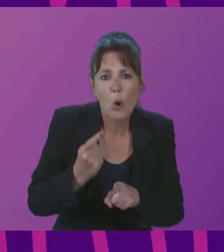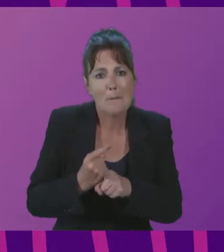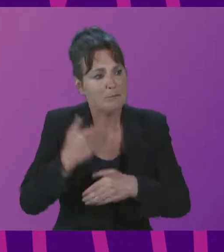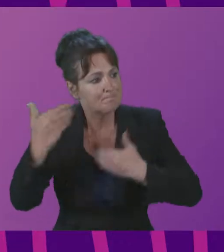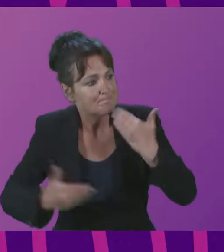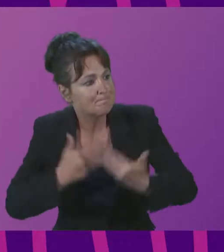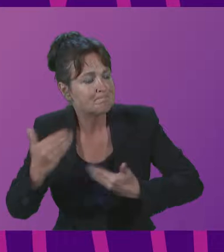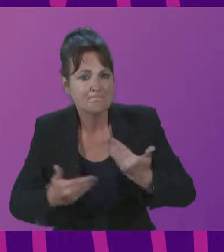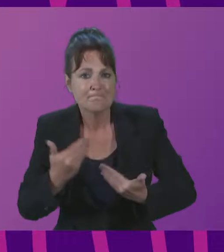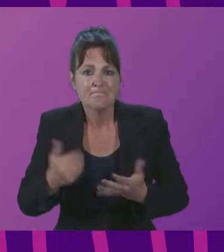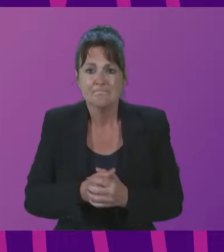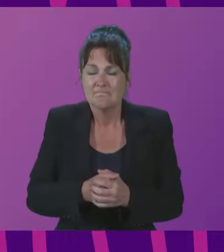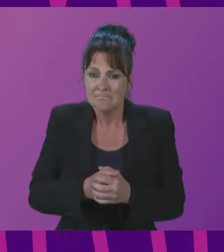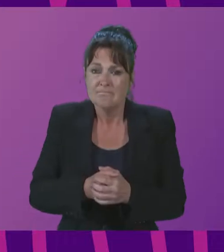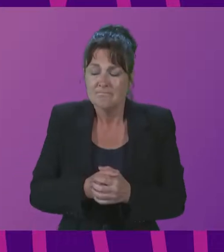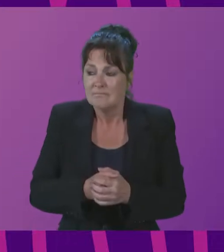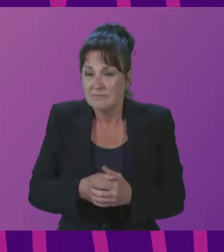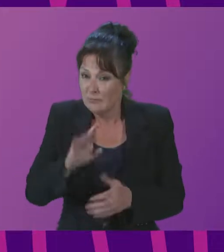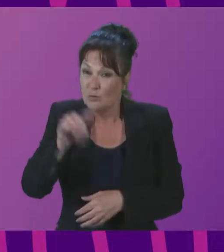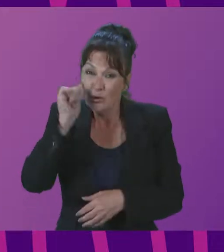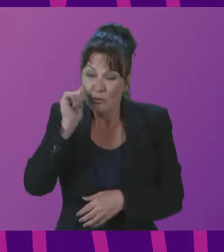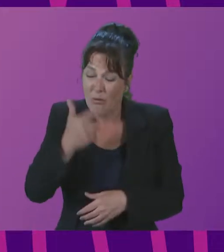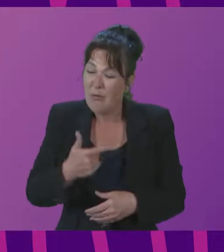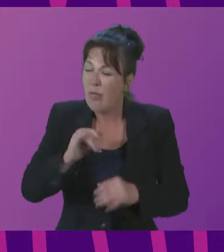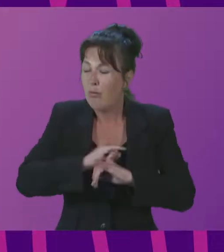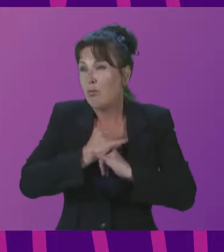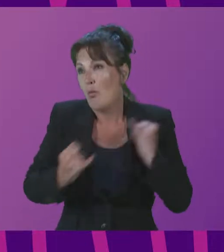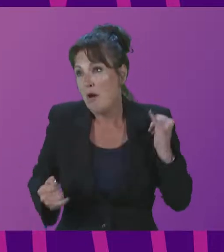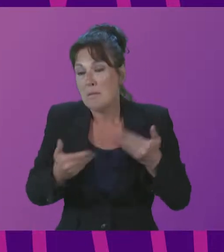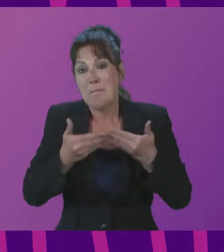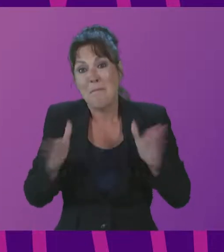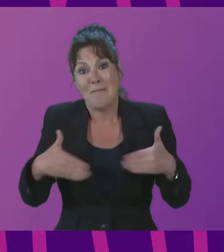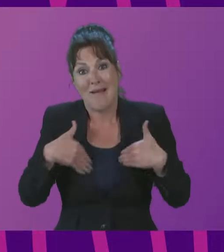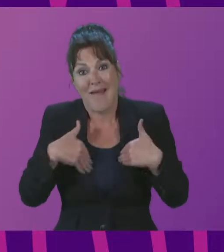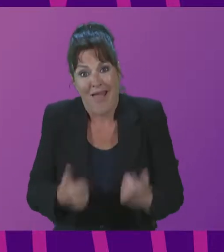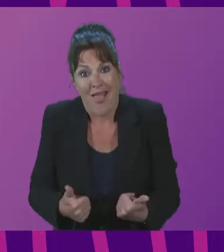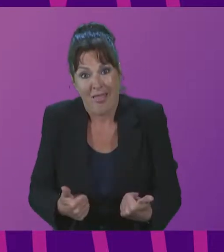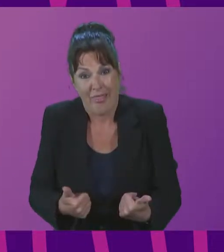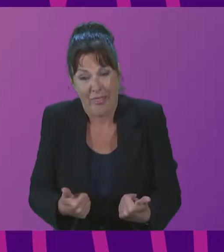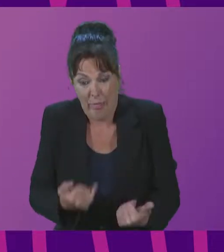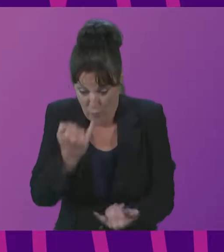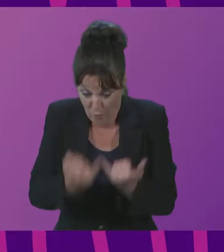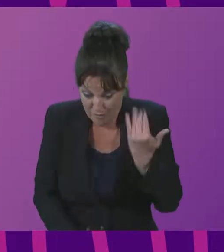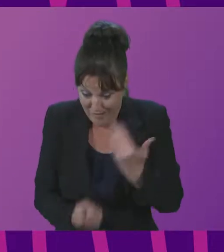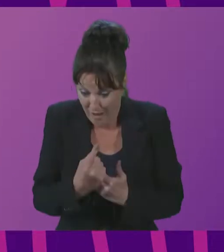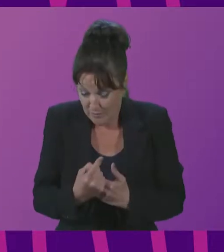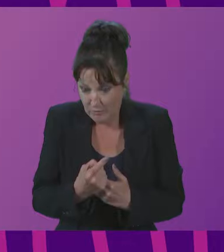the major worldwide public health crisis of the past 100 years. It had a huge